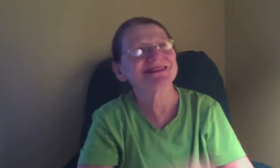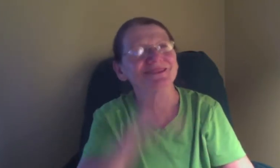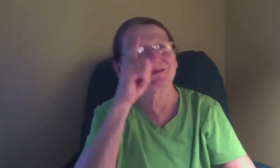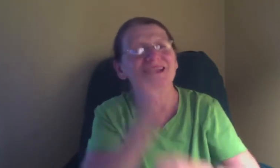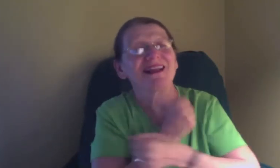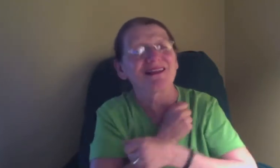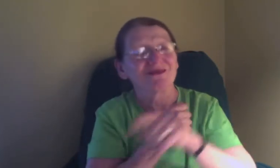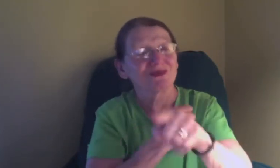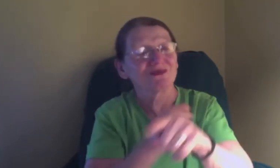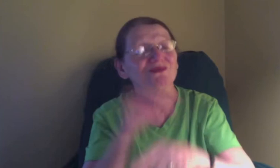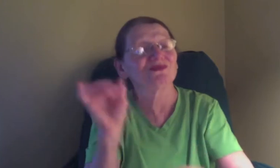bad. I don't